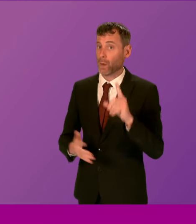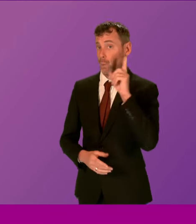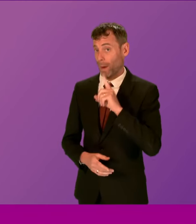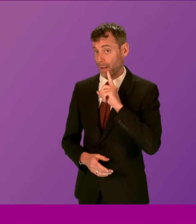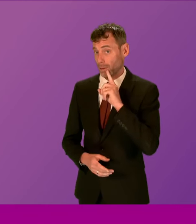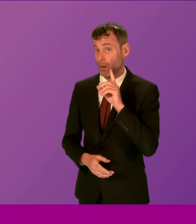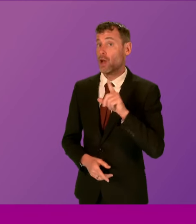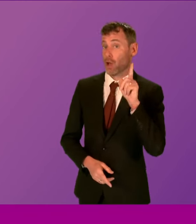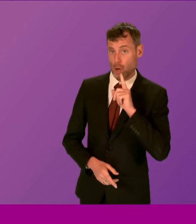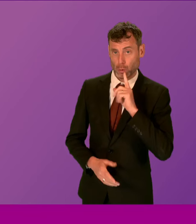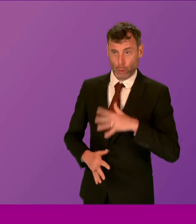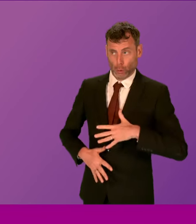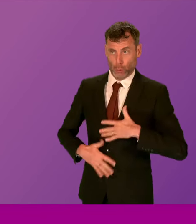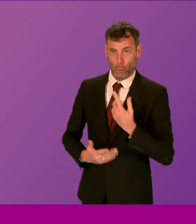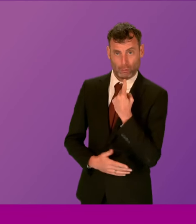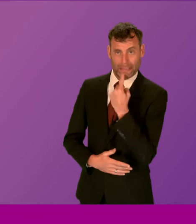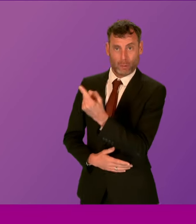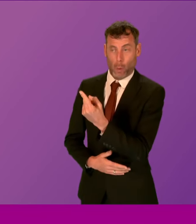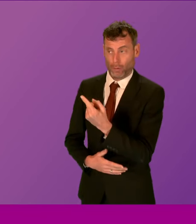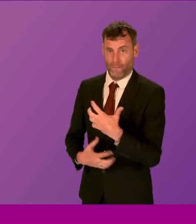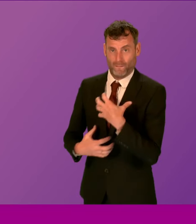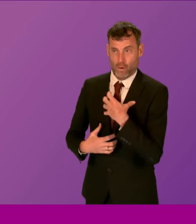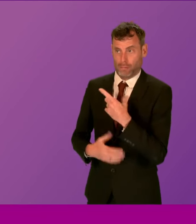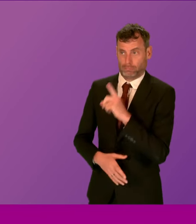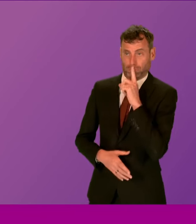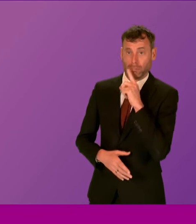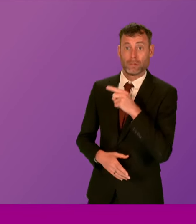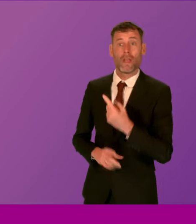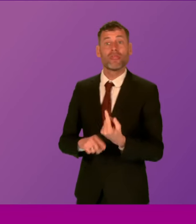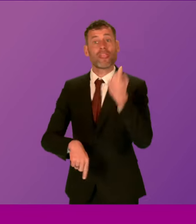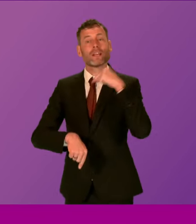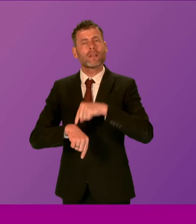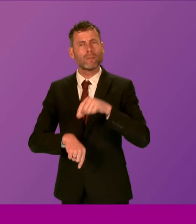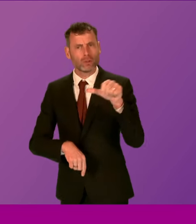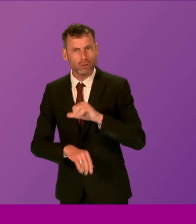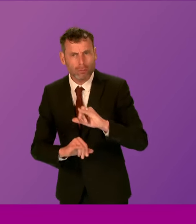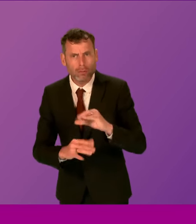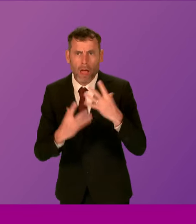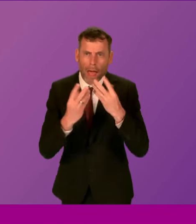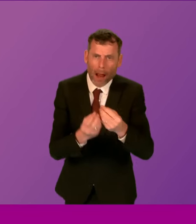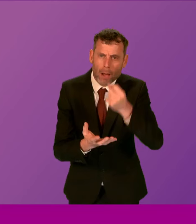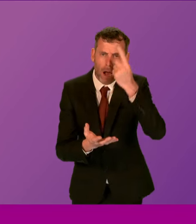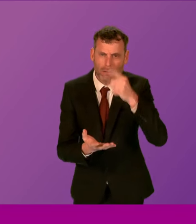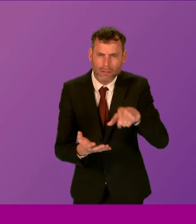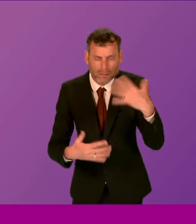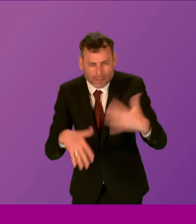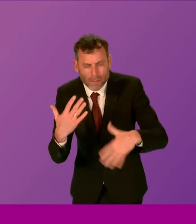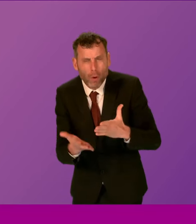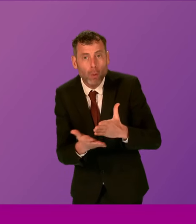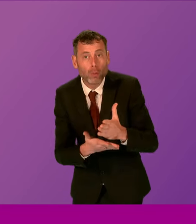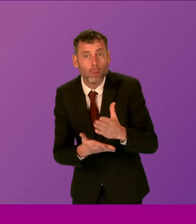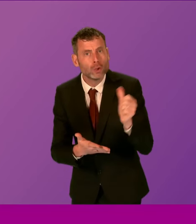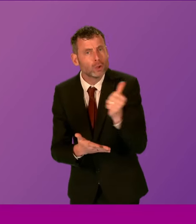Instead of receiving justice and compassion, they were humiliated, dismissed and in some instances arrested